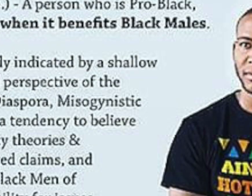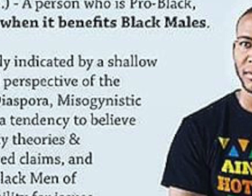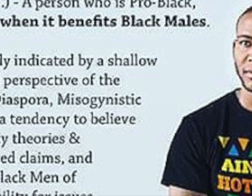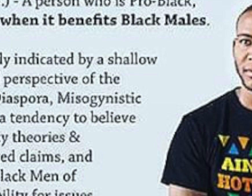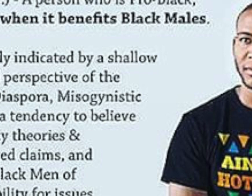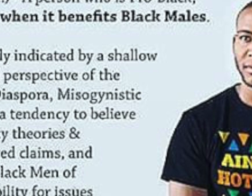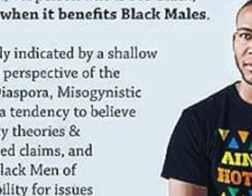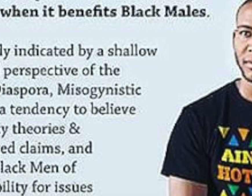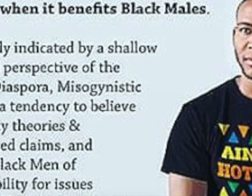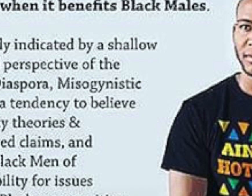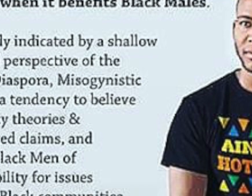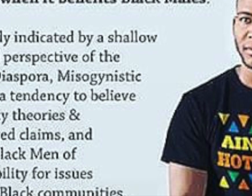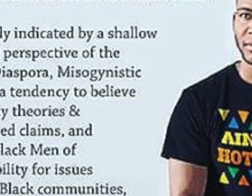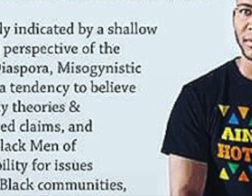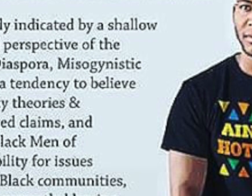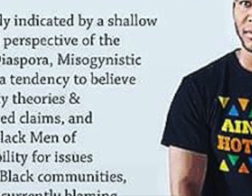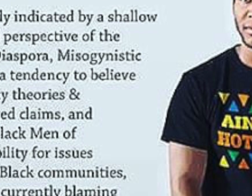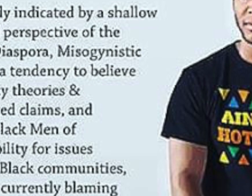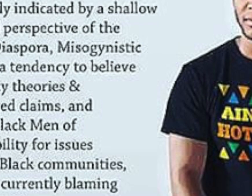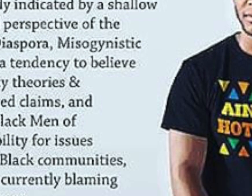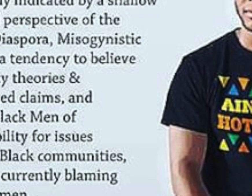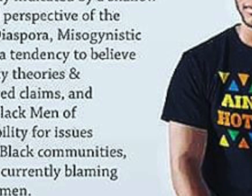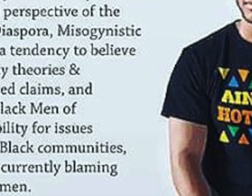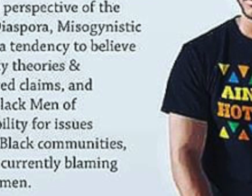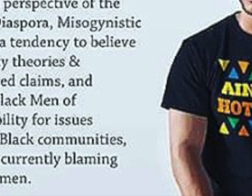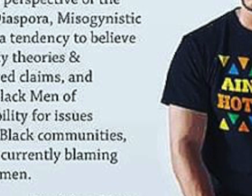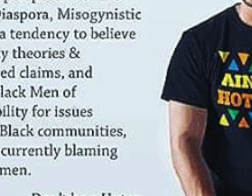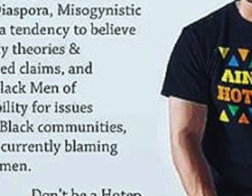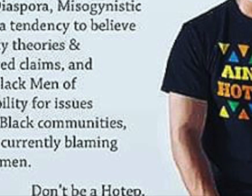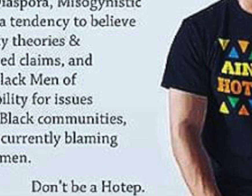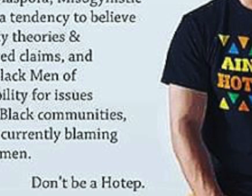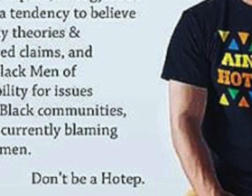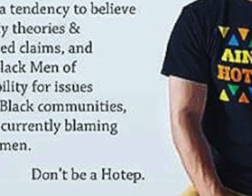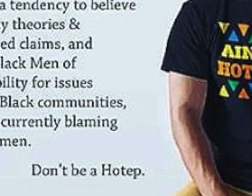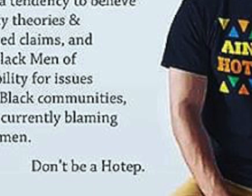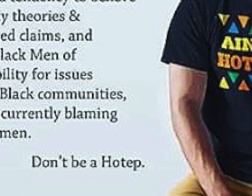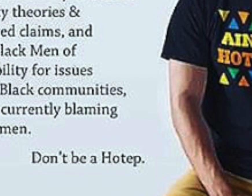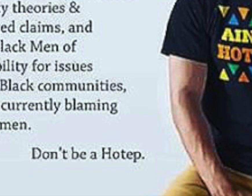gotten a bad name in recent years among folks in the progressive movement, etc., etc.,